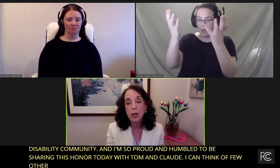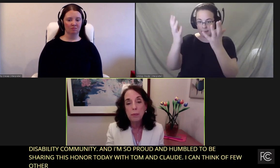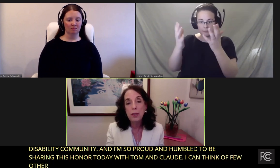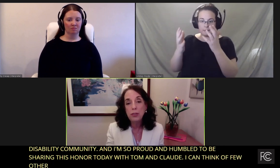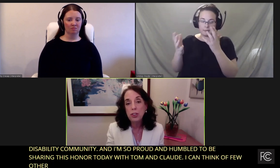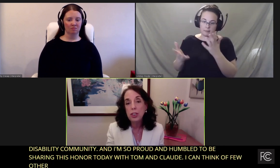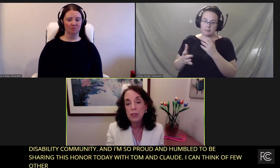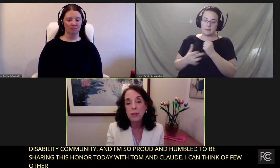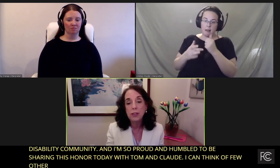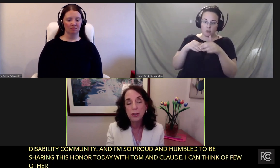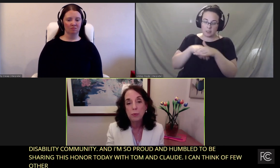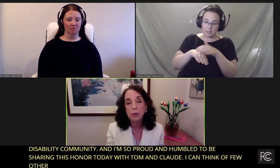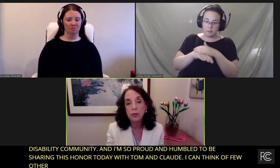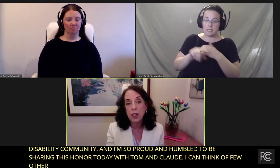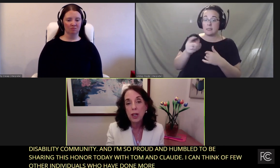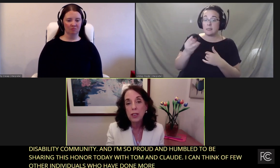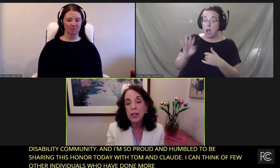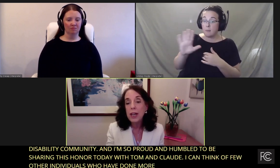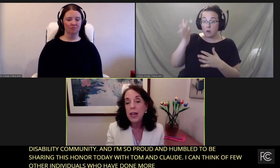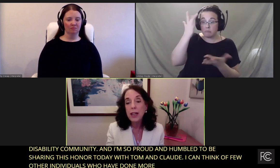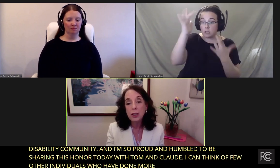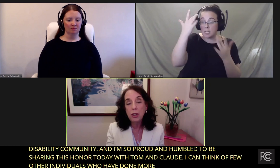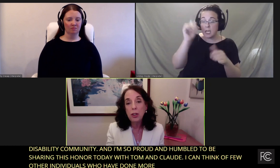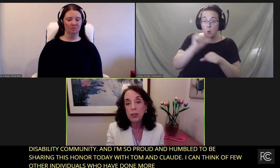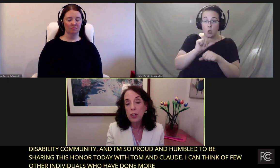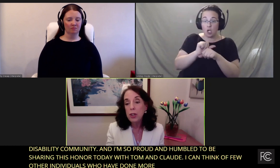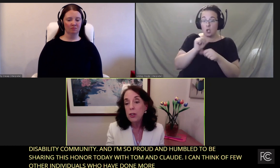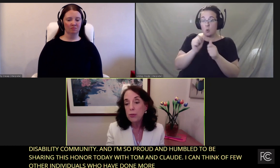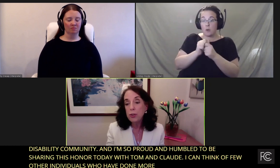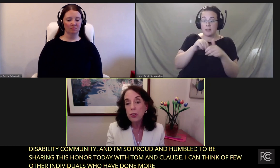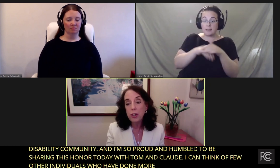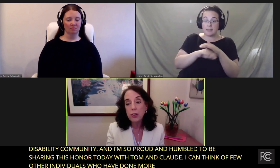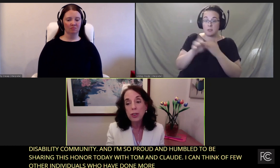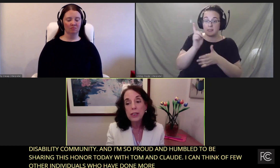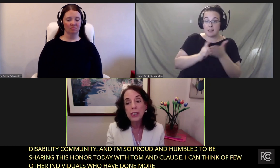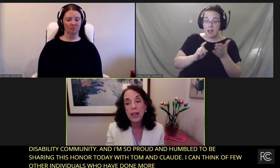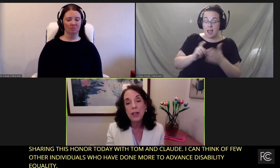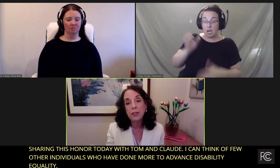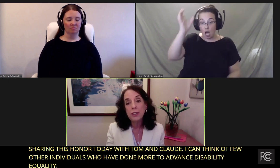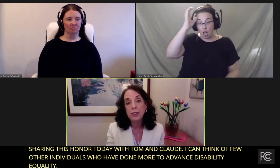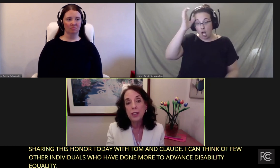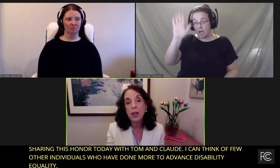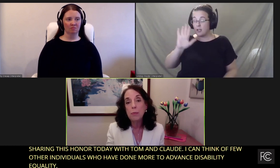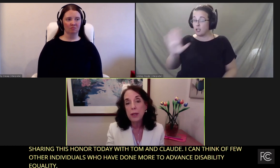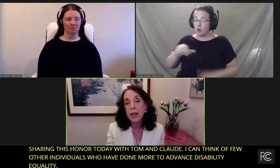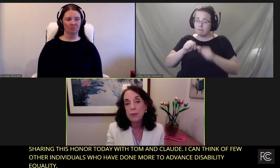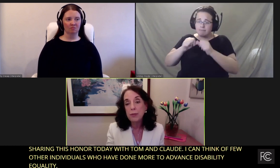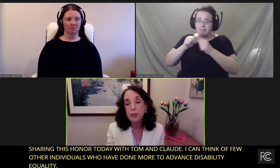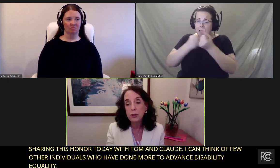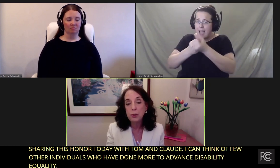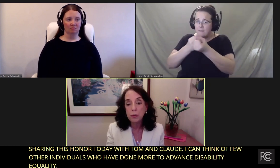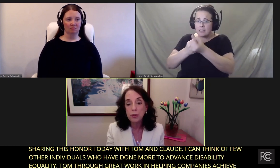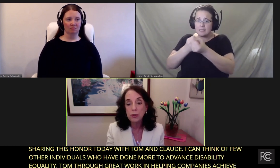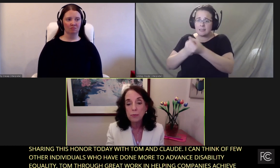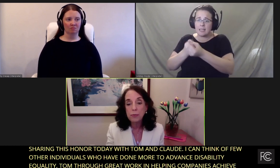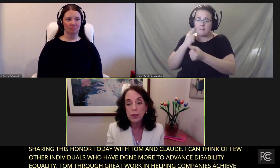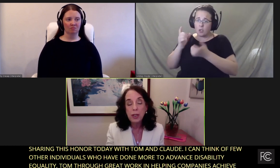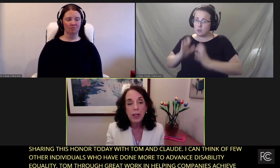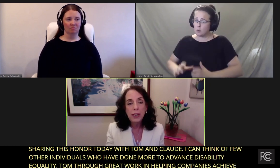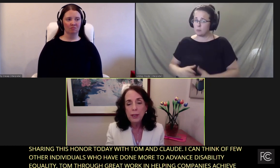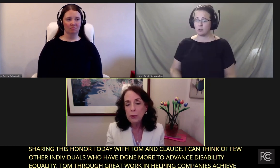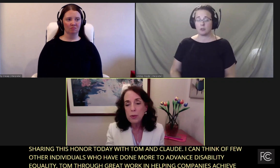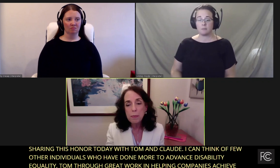in helping companies achieve accessible design and Claude, through your unrelenting advocacy on behalf of consumers.